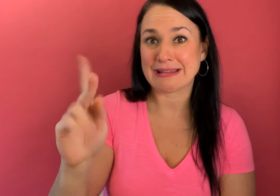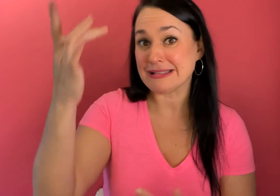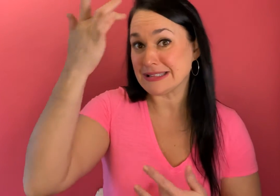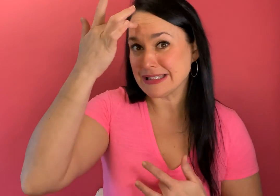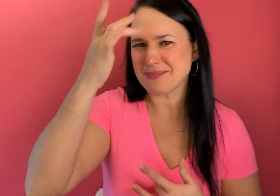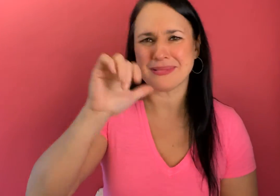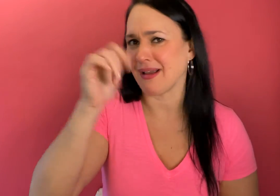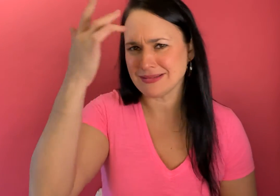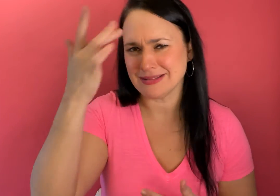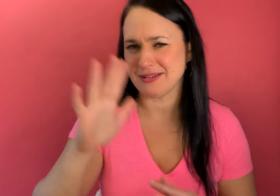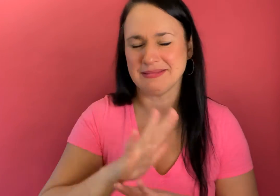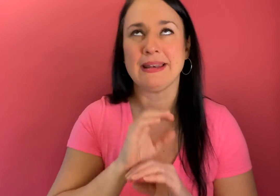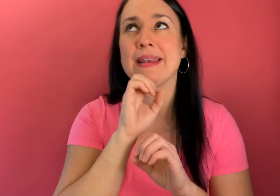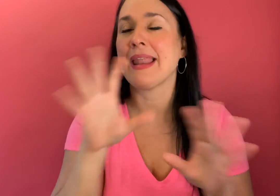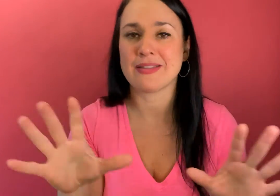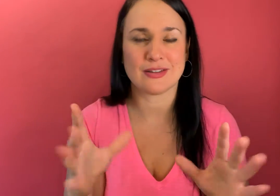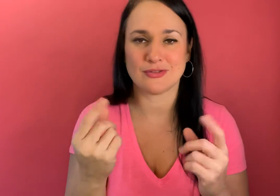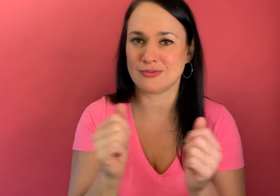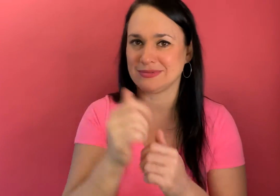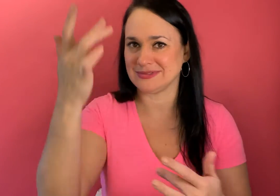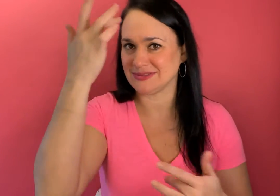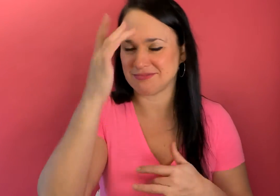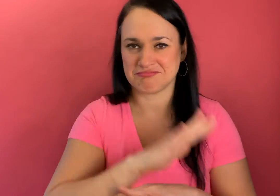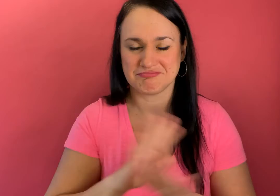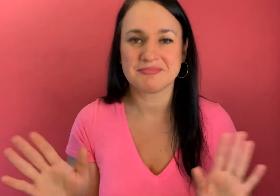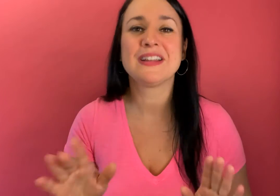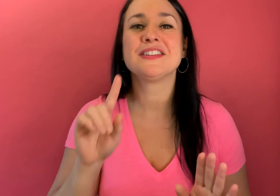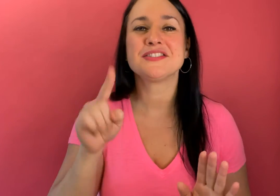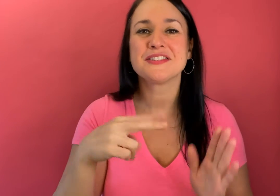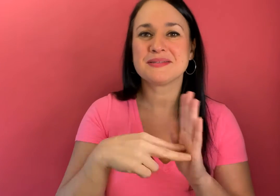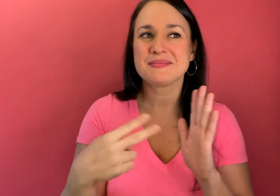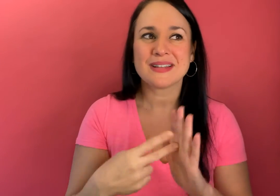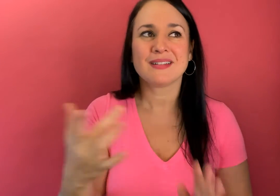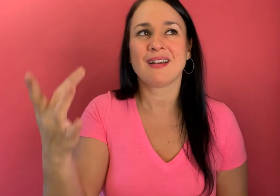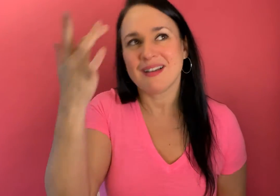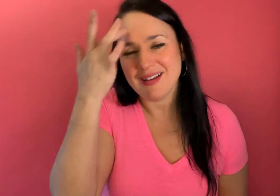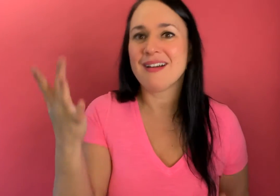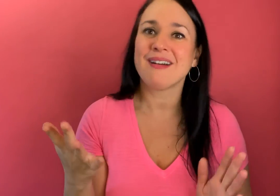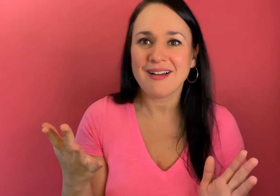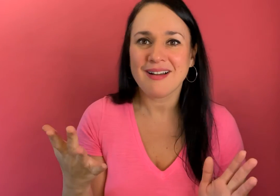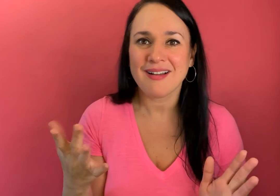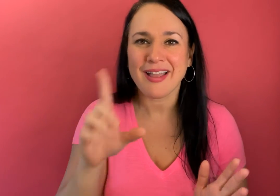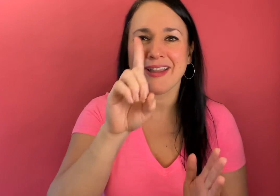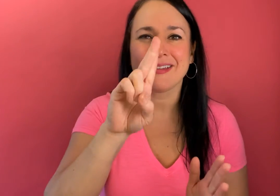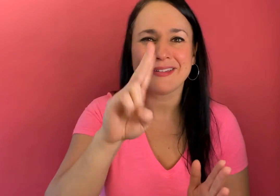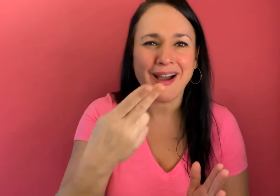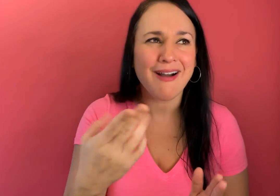same kind of sign as sick but it's nothing to do with sick or sickness it's uh it just means like duh like oh my god or